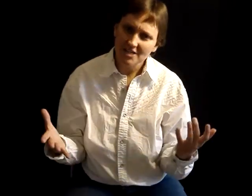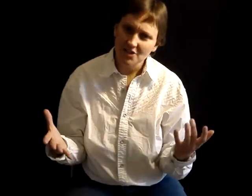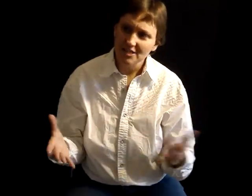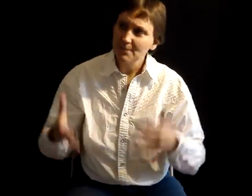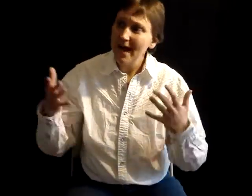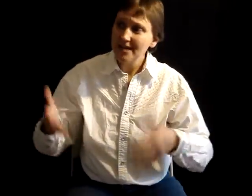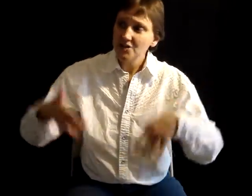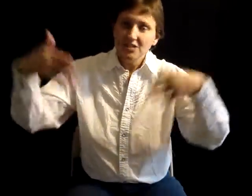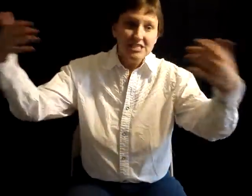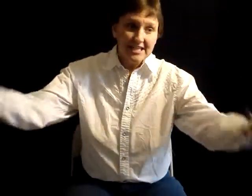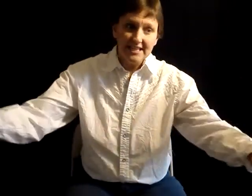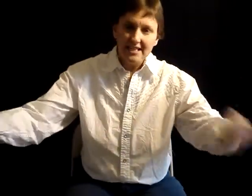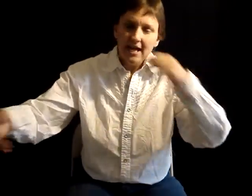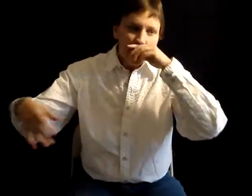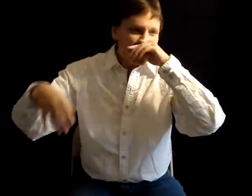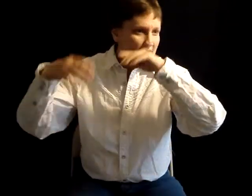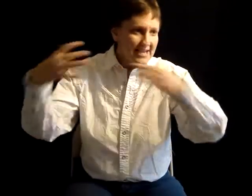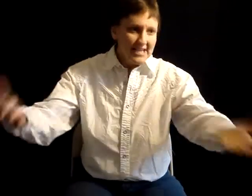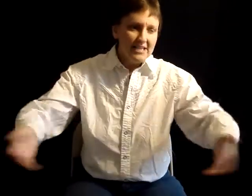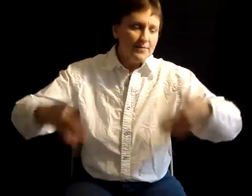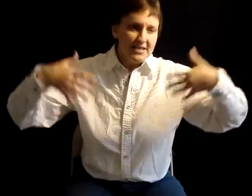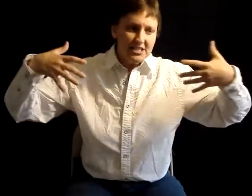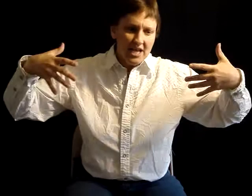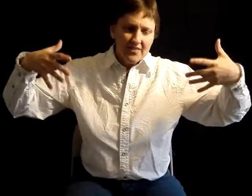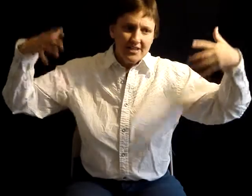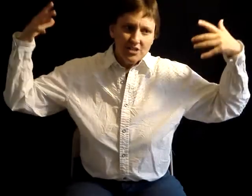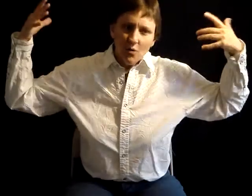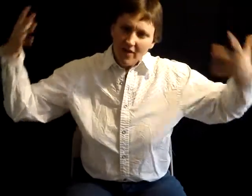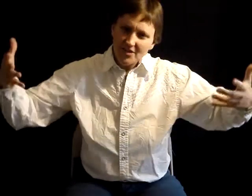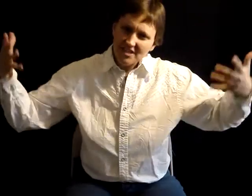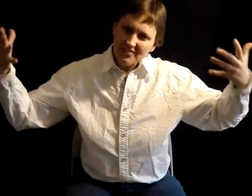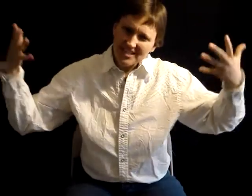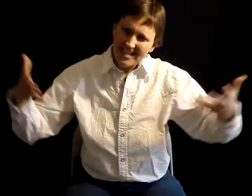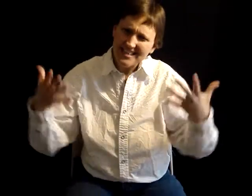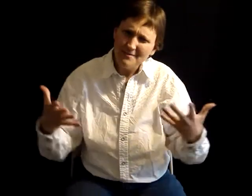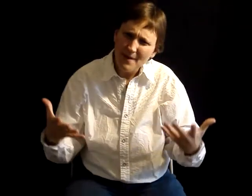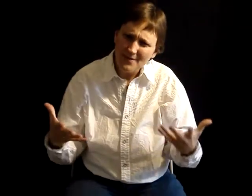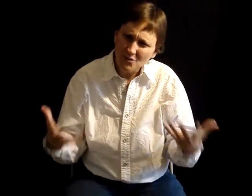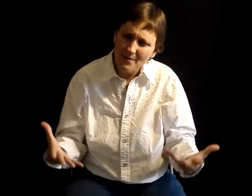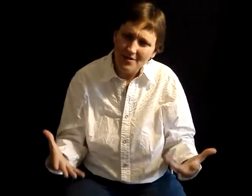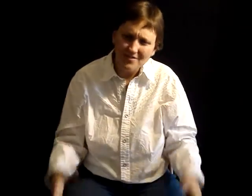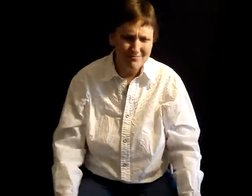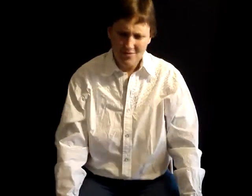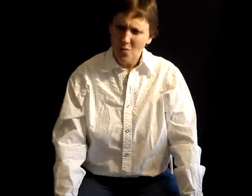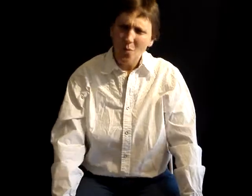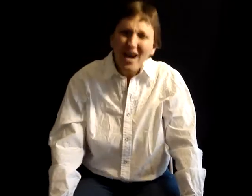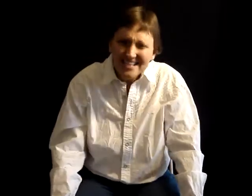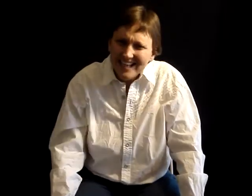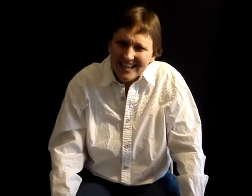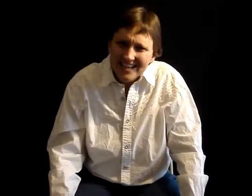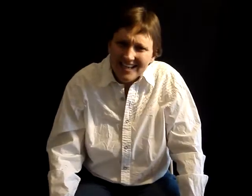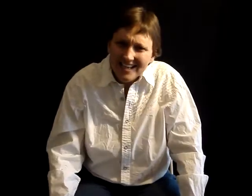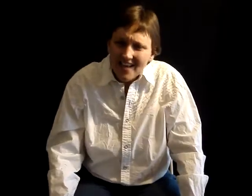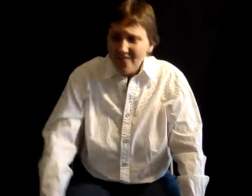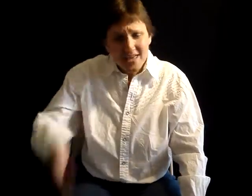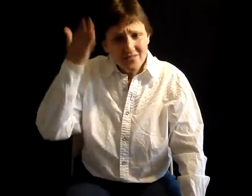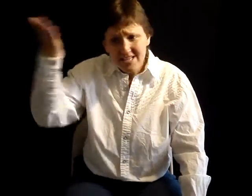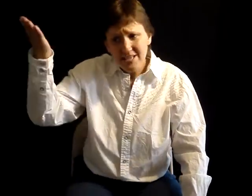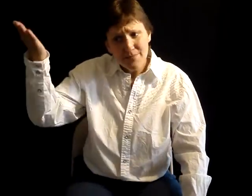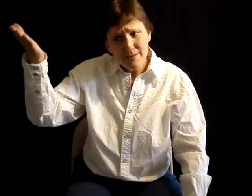attorneys, the patent attorneys steal it, they try to kill them, they do all this stuff to set them up as criminals. What? They invented something